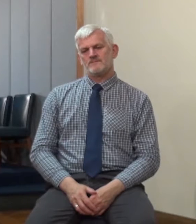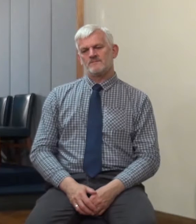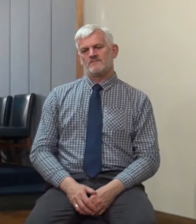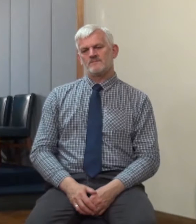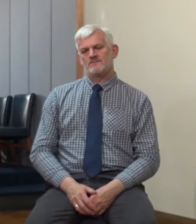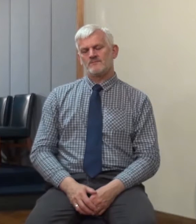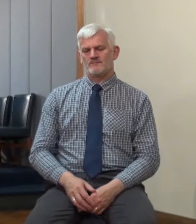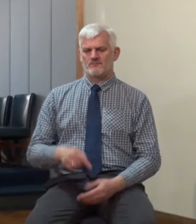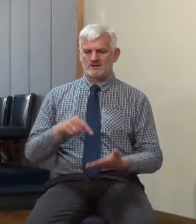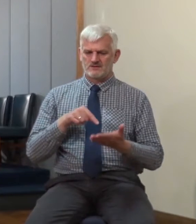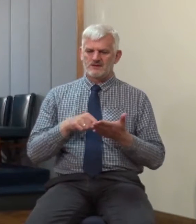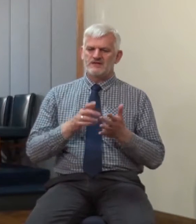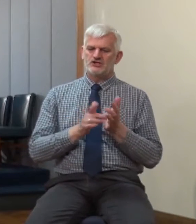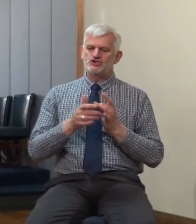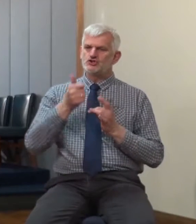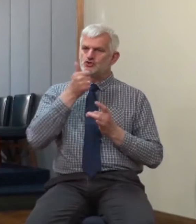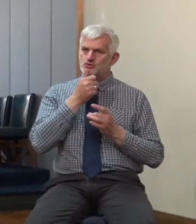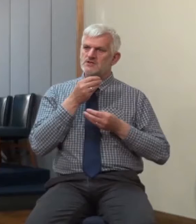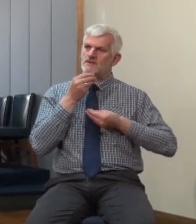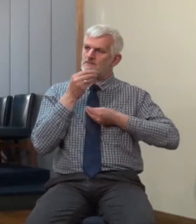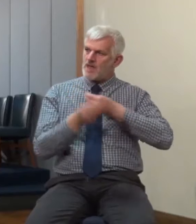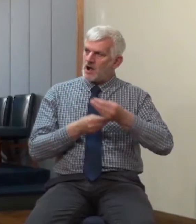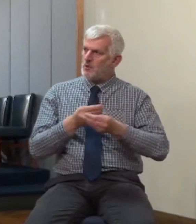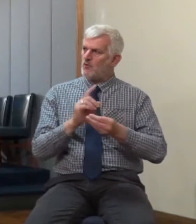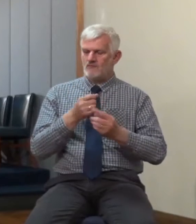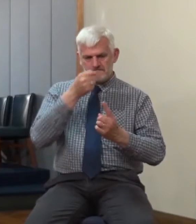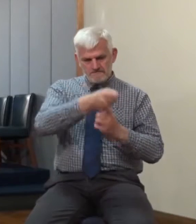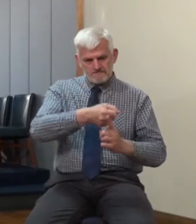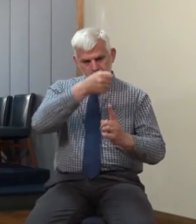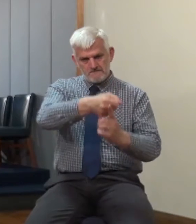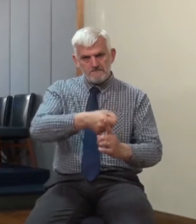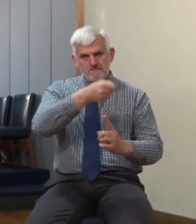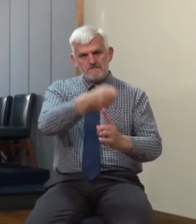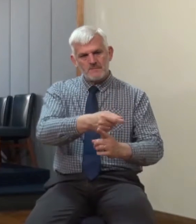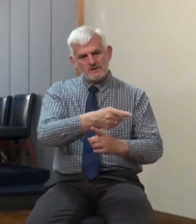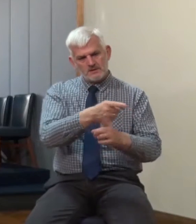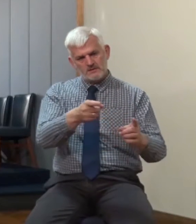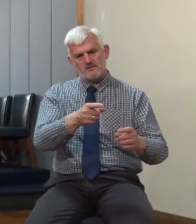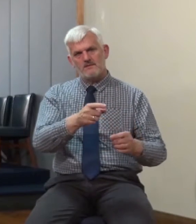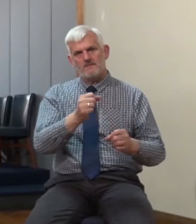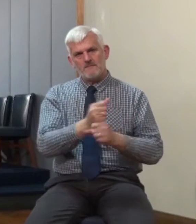of the apostles and of us, of course, in the long term, why the Lord starts with defense.